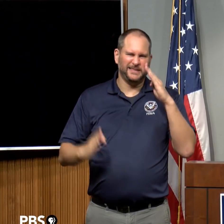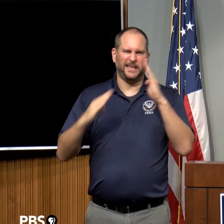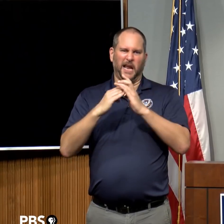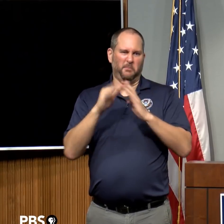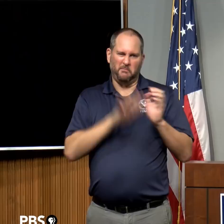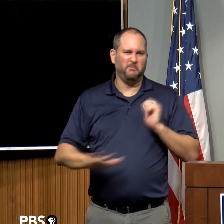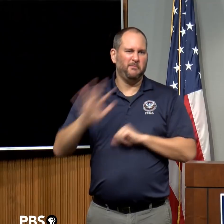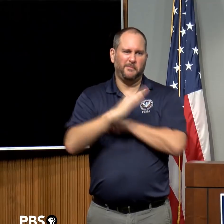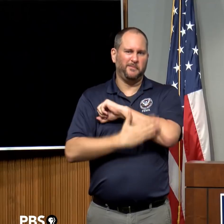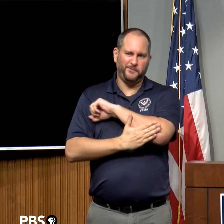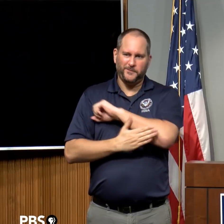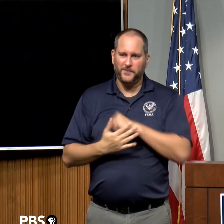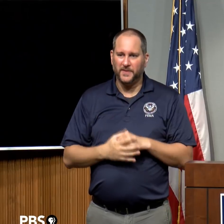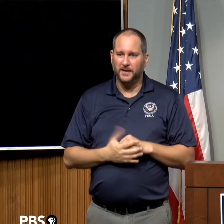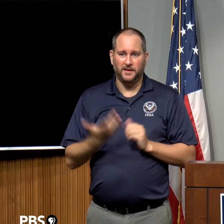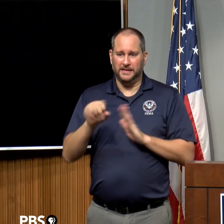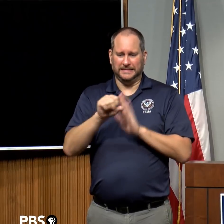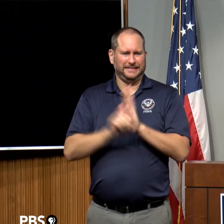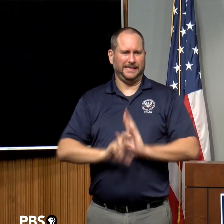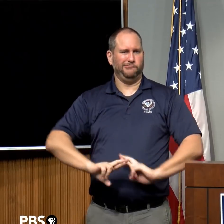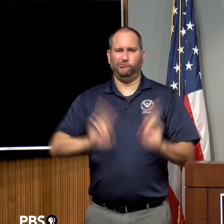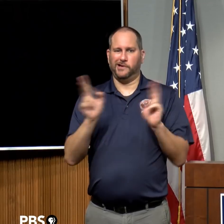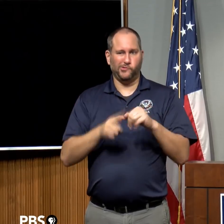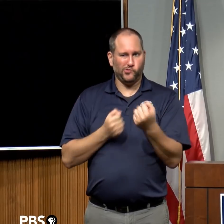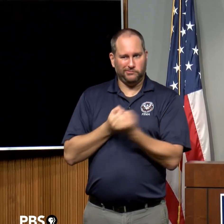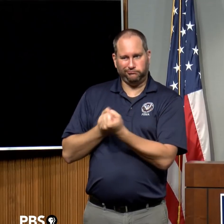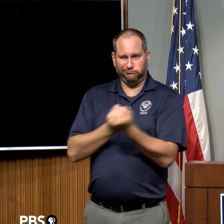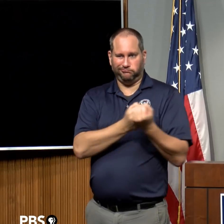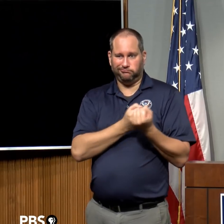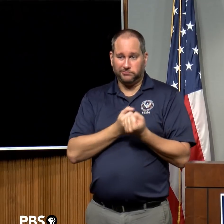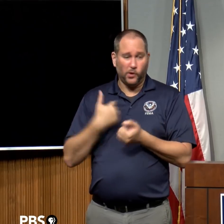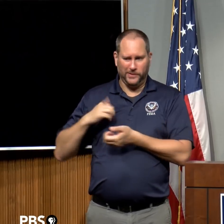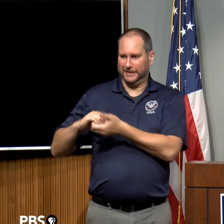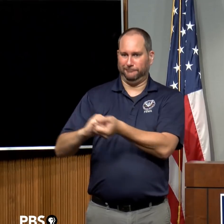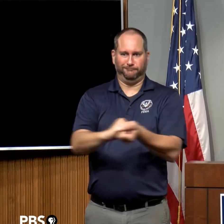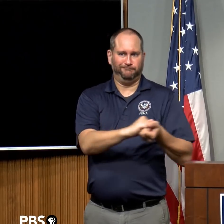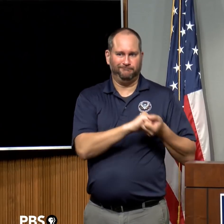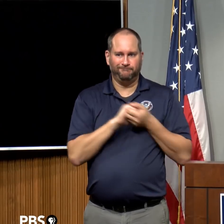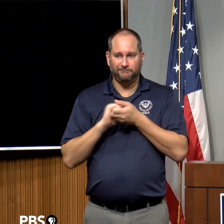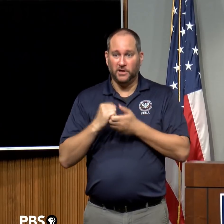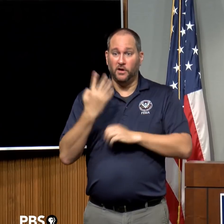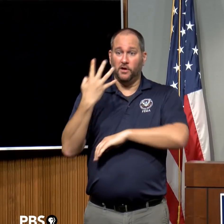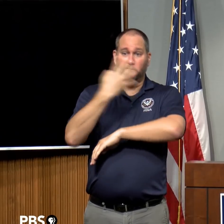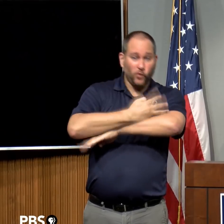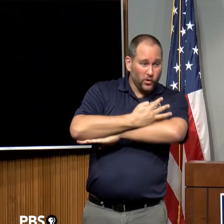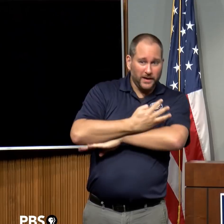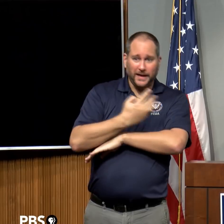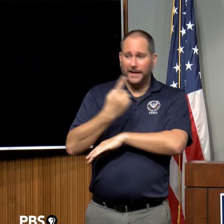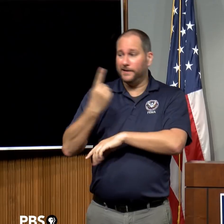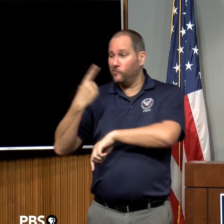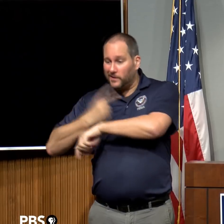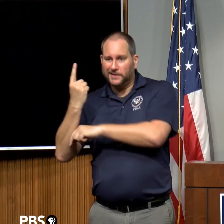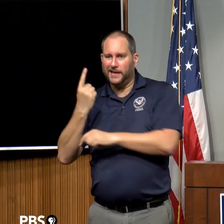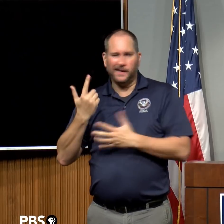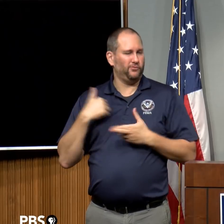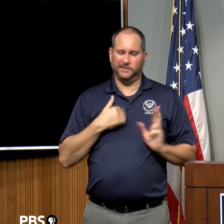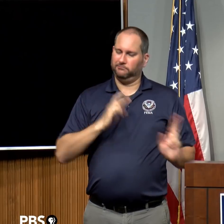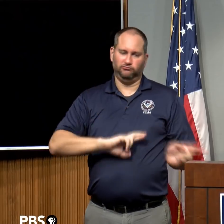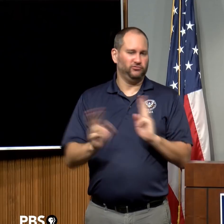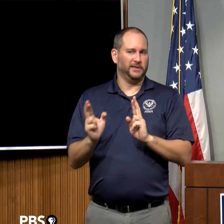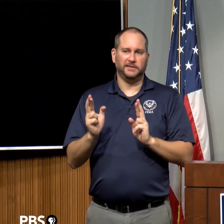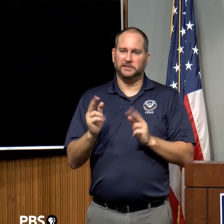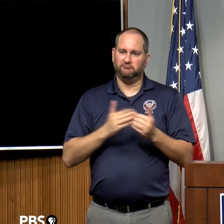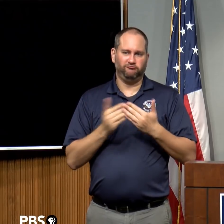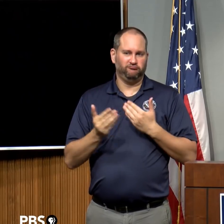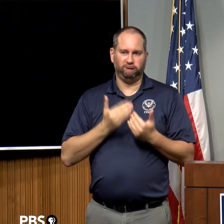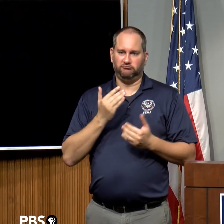when you put the whole family together, you know, whether it's four days or a couple of days, we're prepared and we're ready for whatever Michael may throw